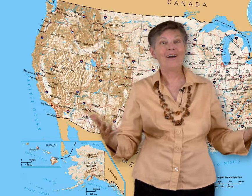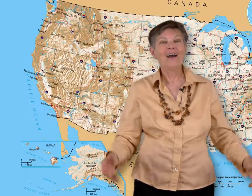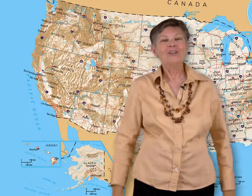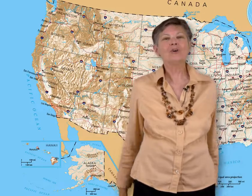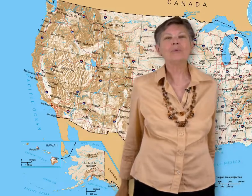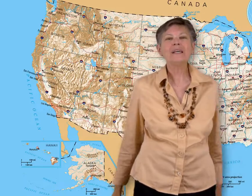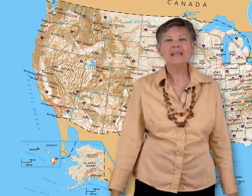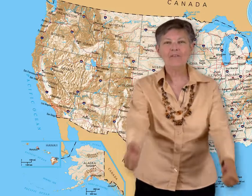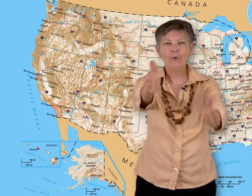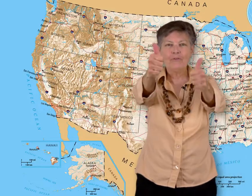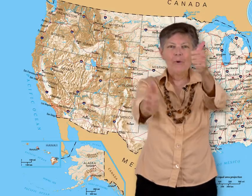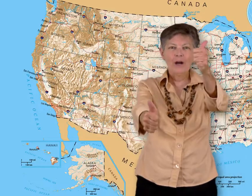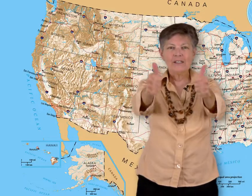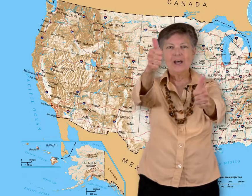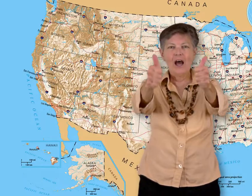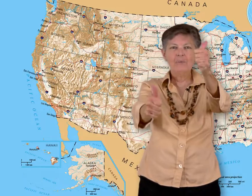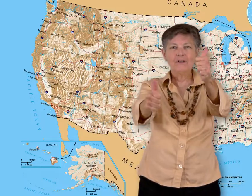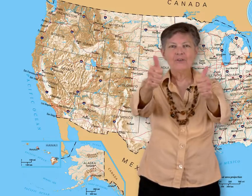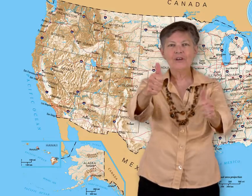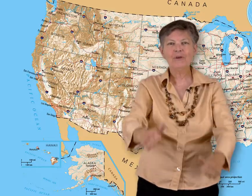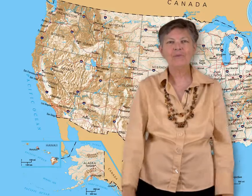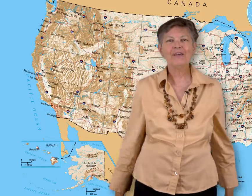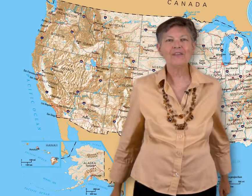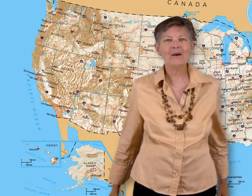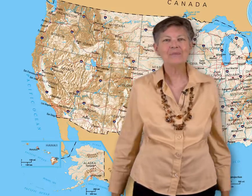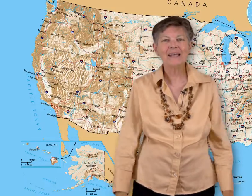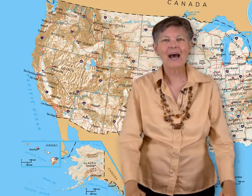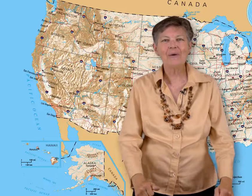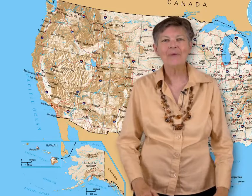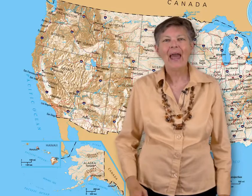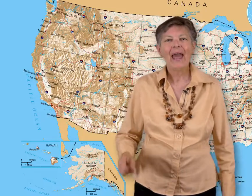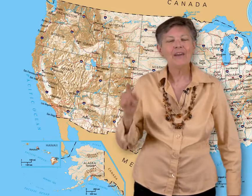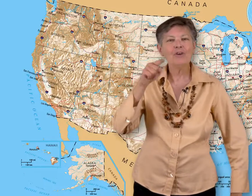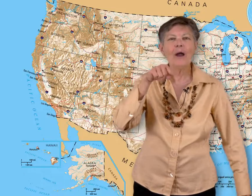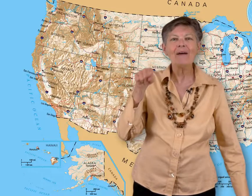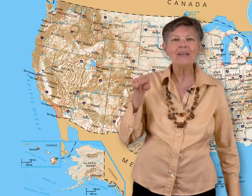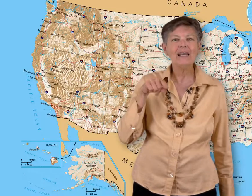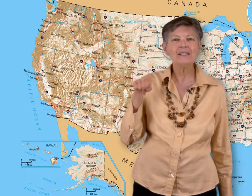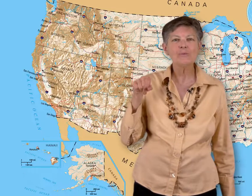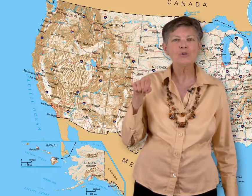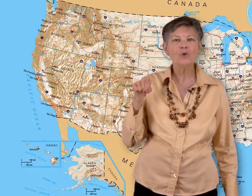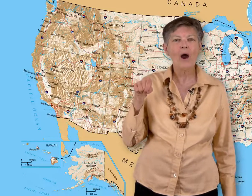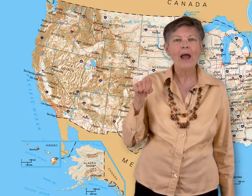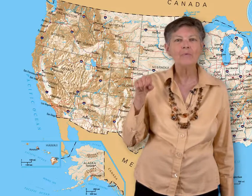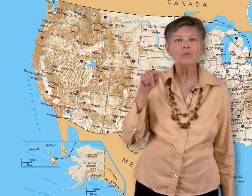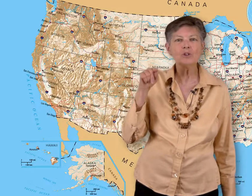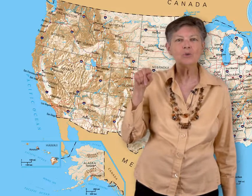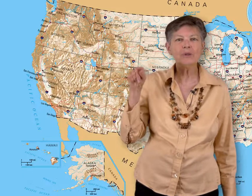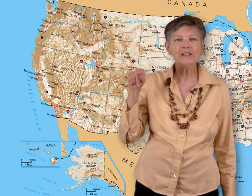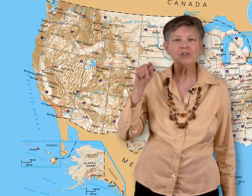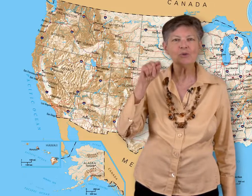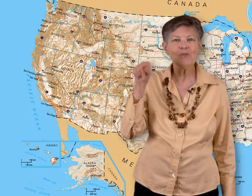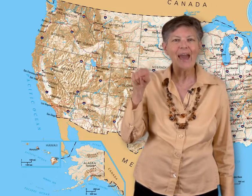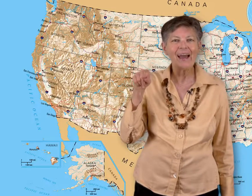So please everyone from Arkansas please do give me a big thumbs up. And if you haven't yet subscribed would you please do that.